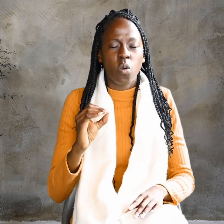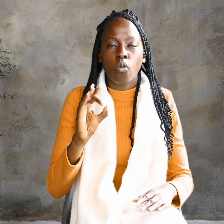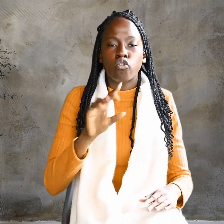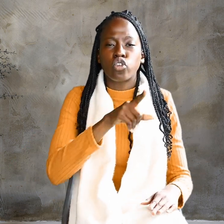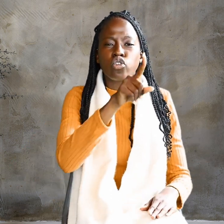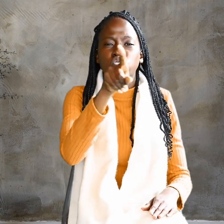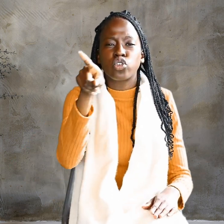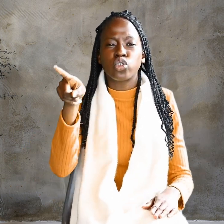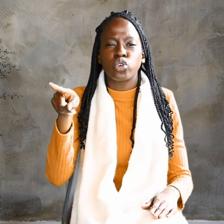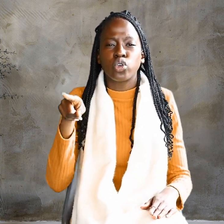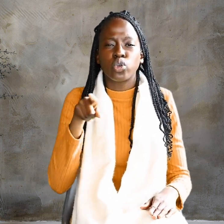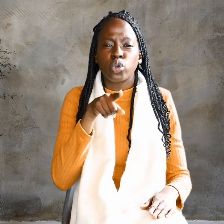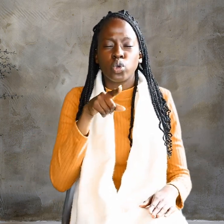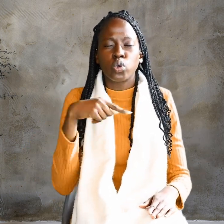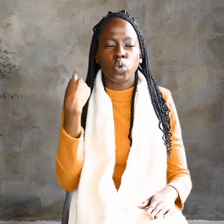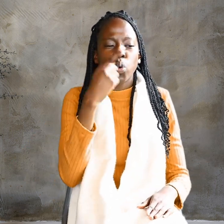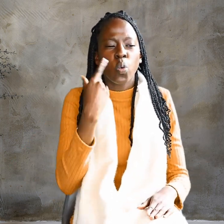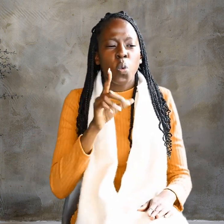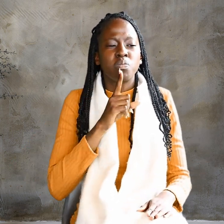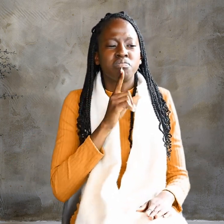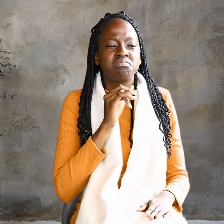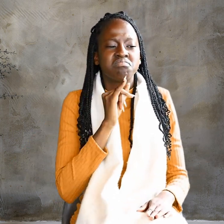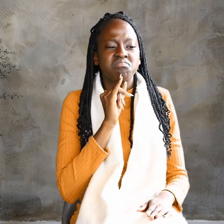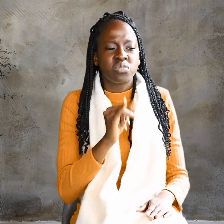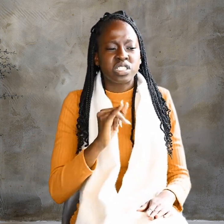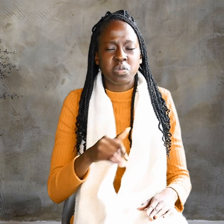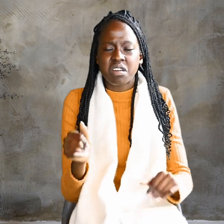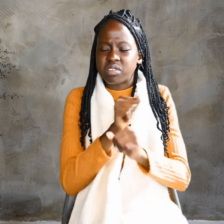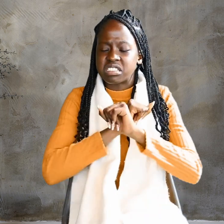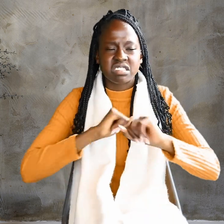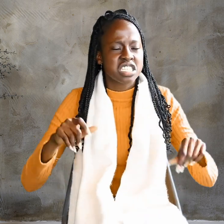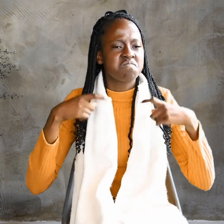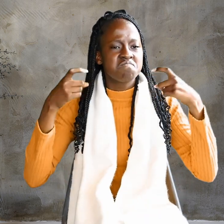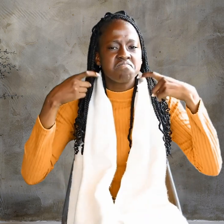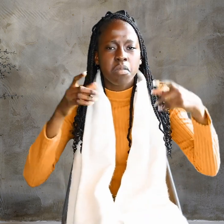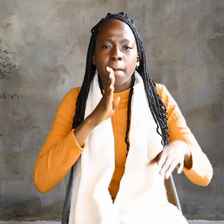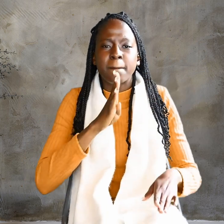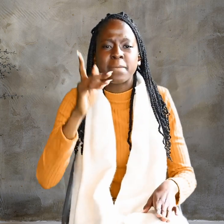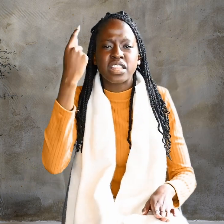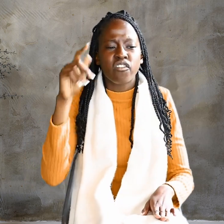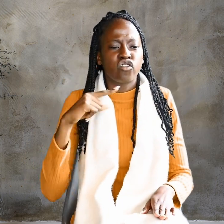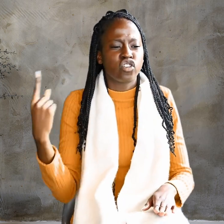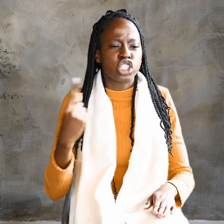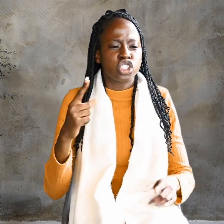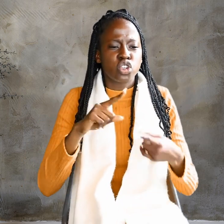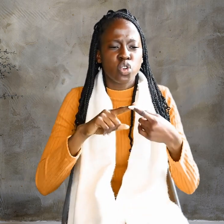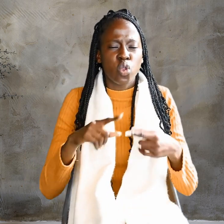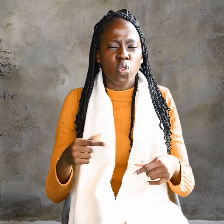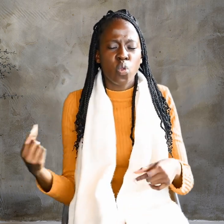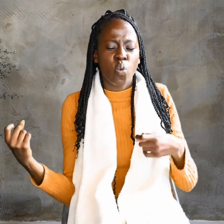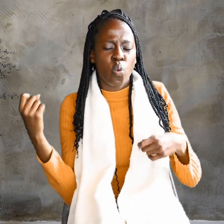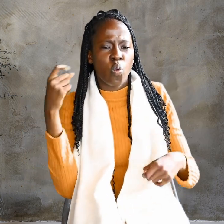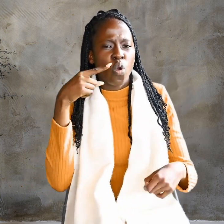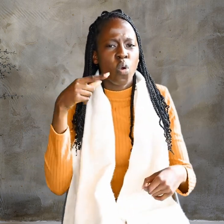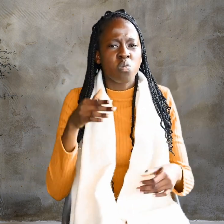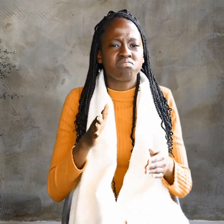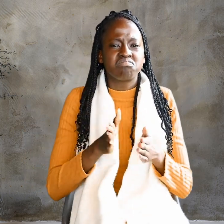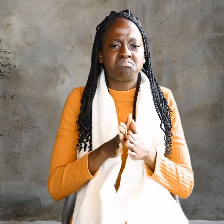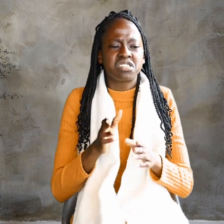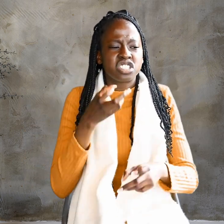any one of you who is without sin be the first to throw a stone at her.